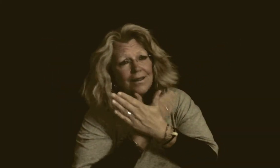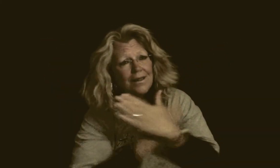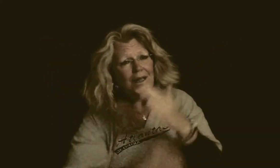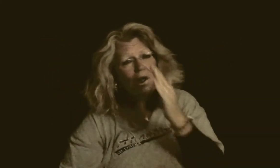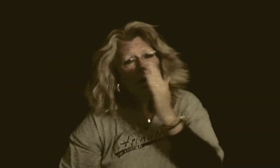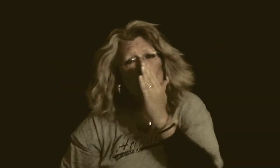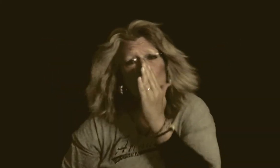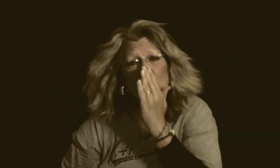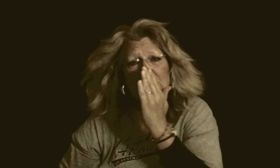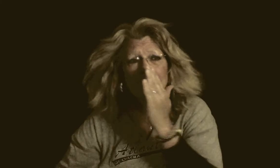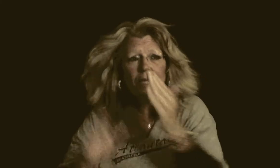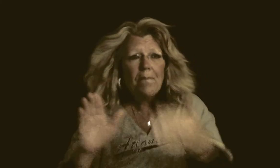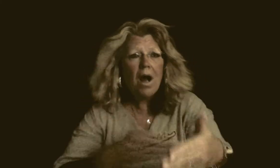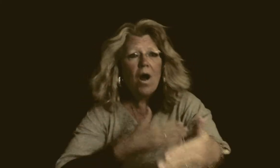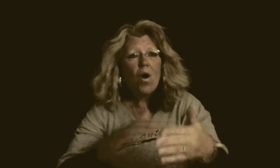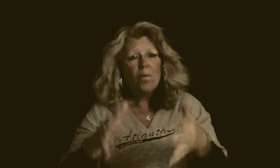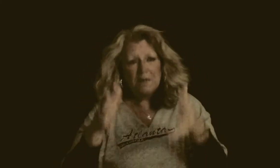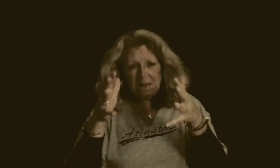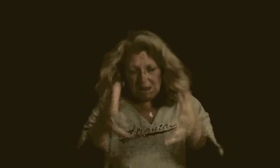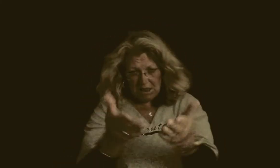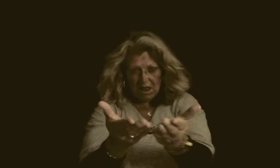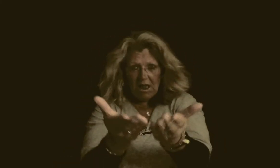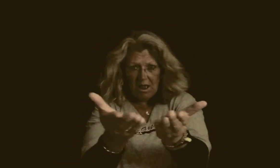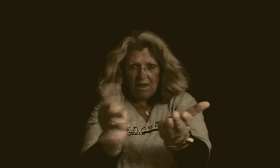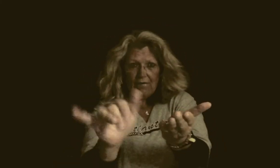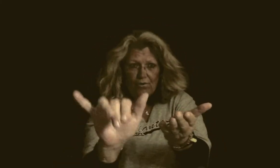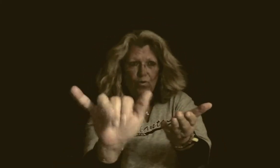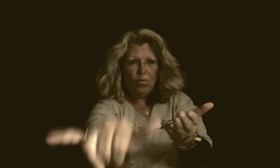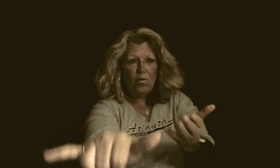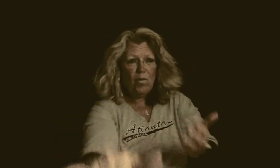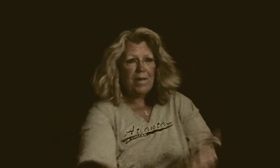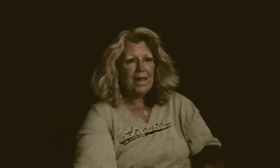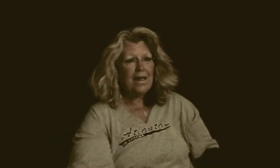Whispered poems may be to be